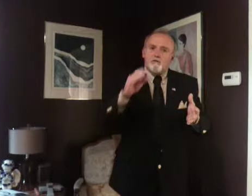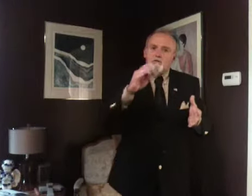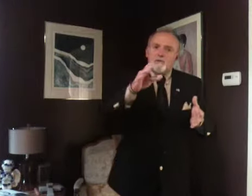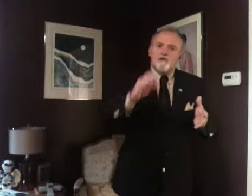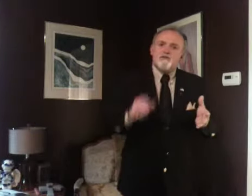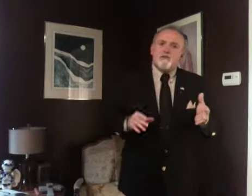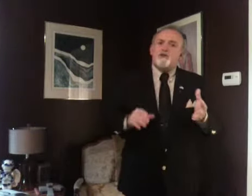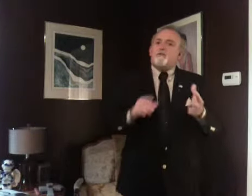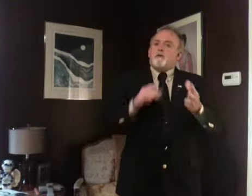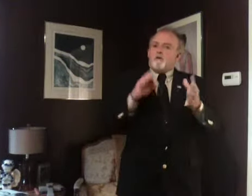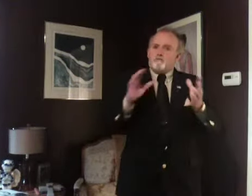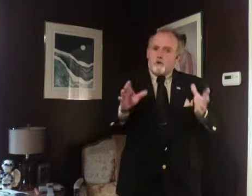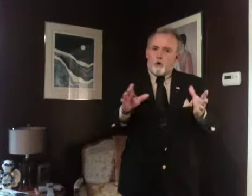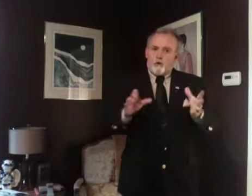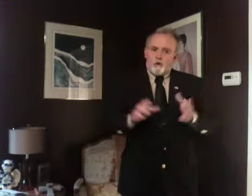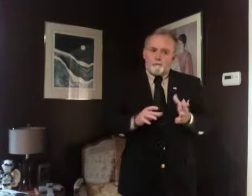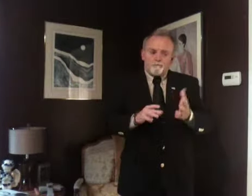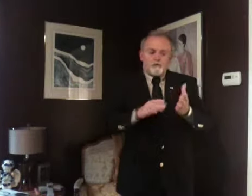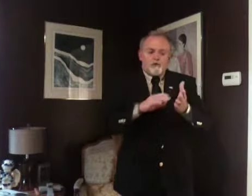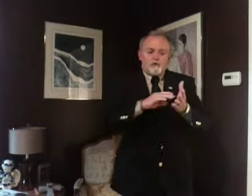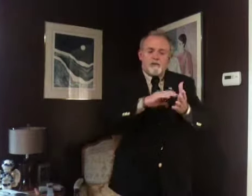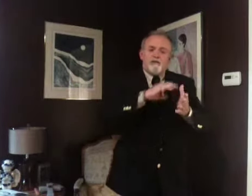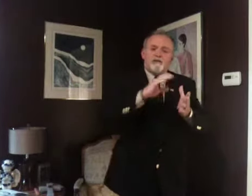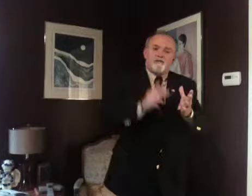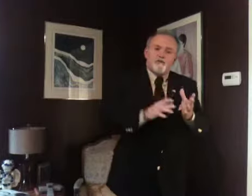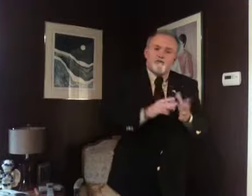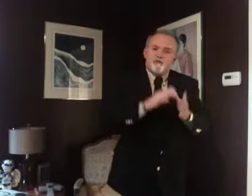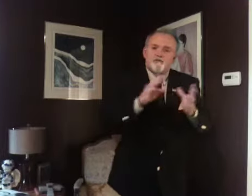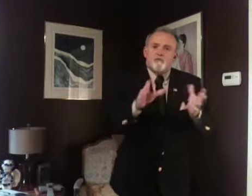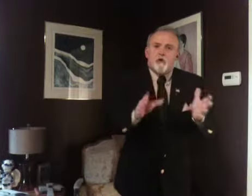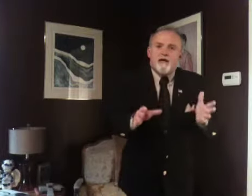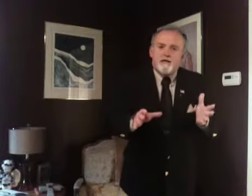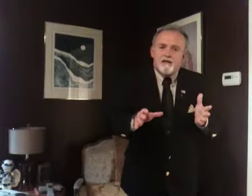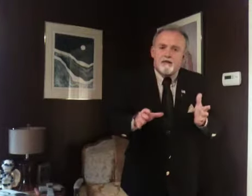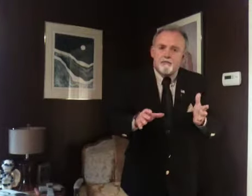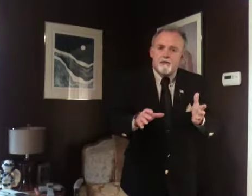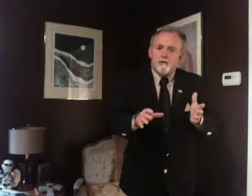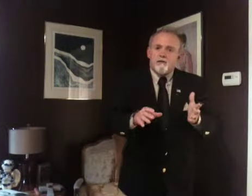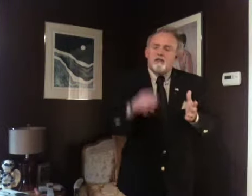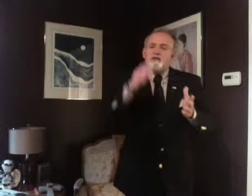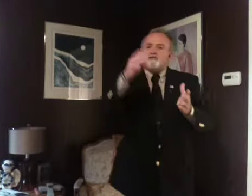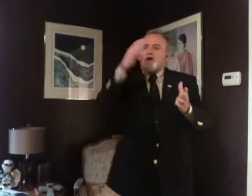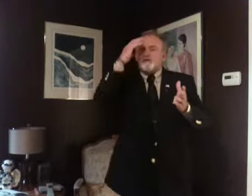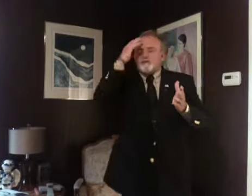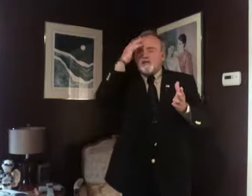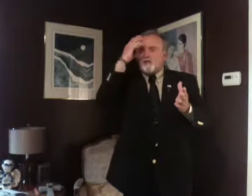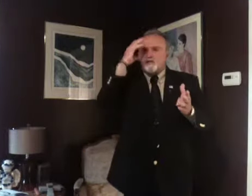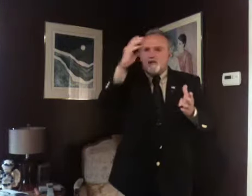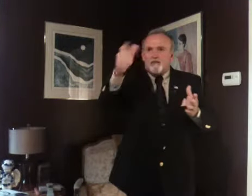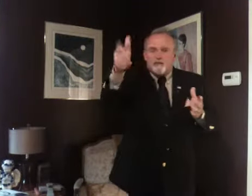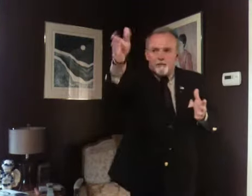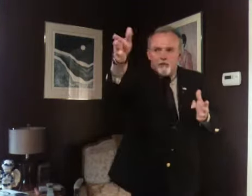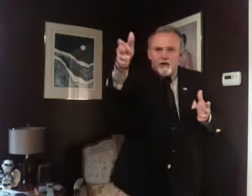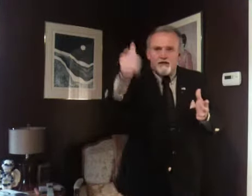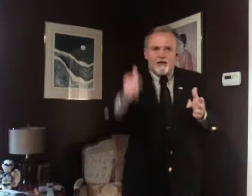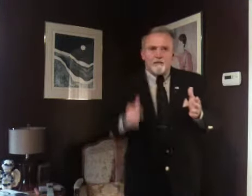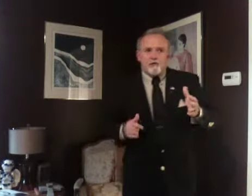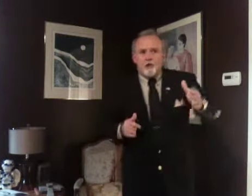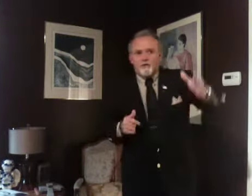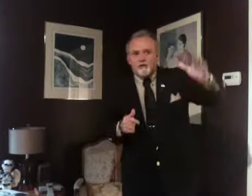maybe there's something you've been wanting more. You know, maybe a different brand name. But then you start seeing yourself with that brand name. Go and